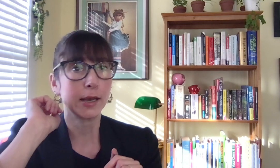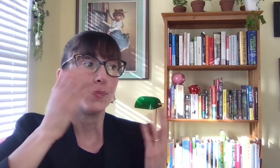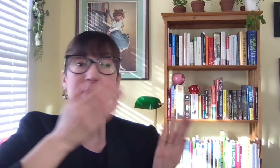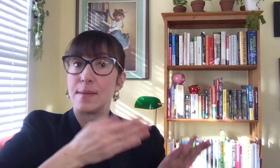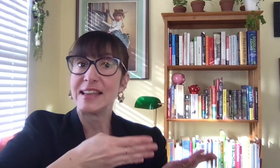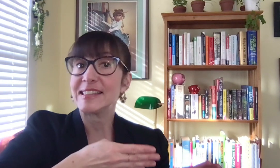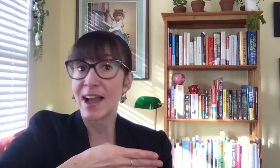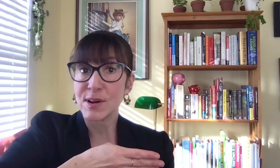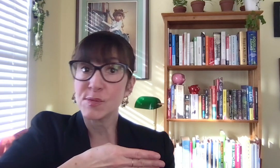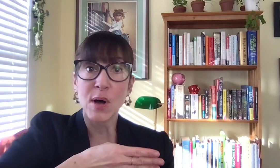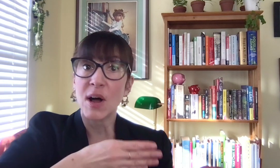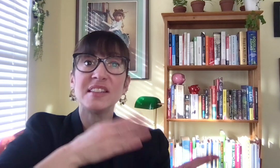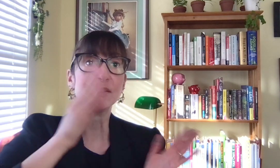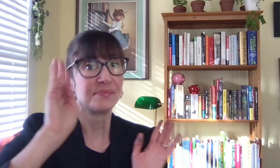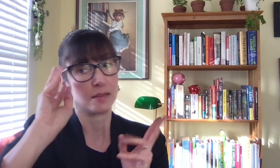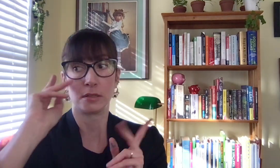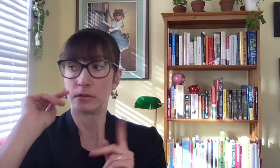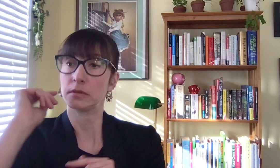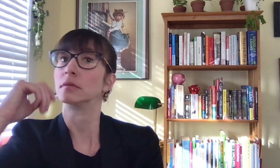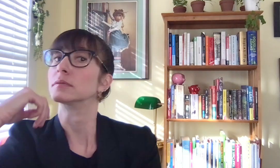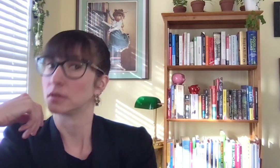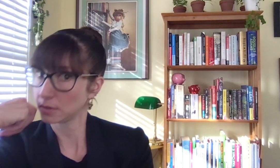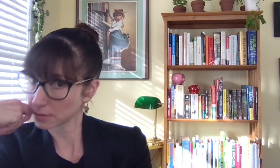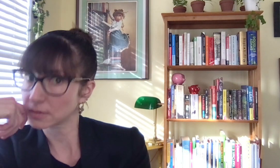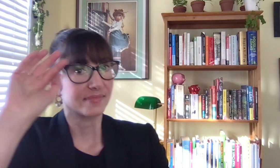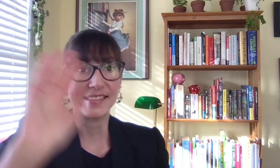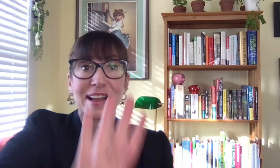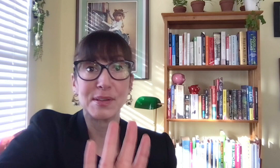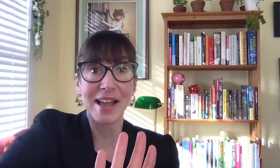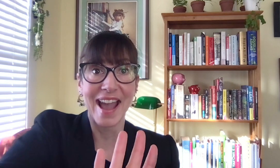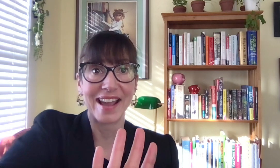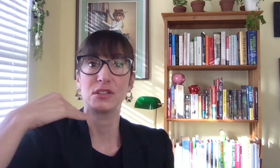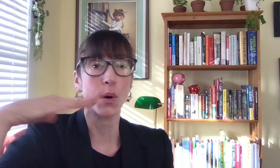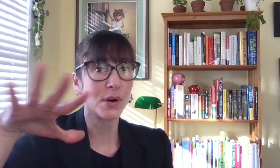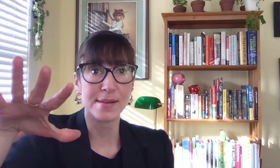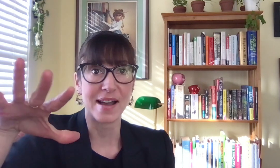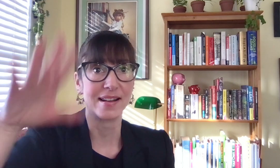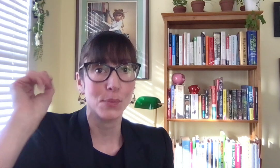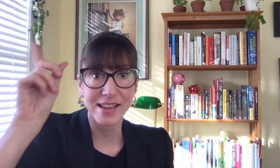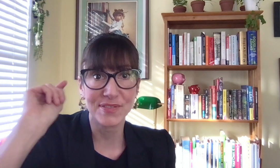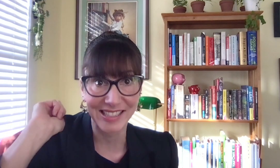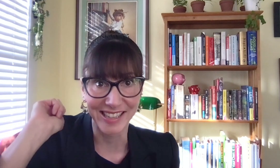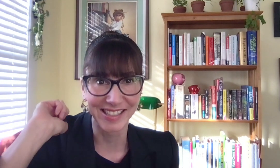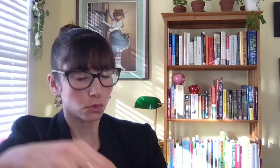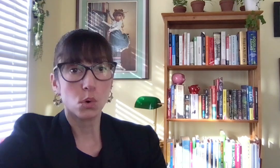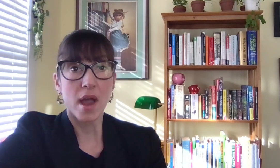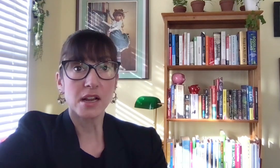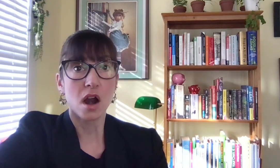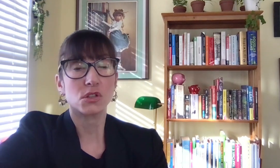maybe it's not your fault. Maybe it is your fault. That's okay. Don't worry about it. We can fix this. Credit cards are